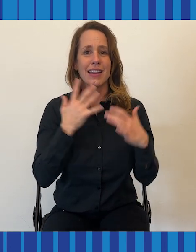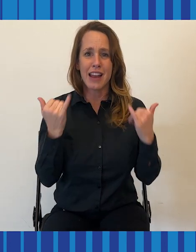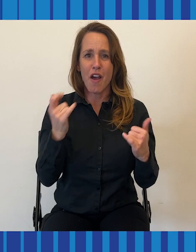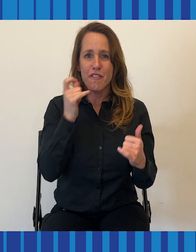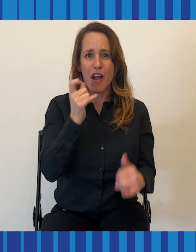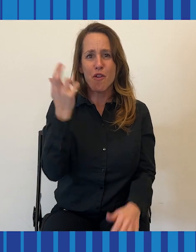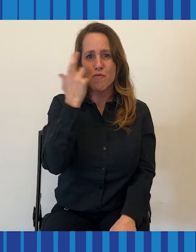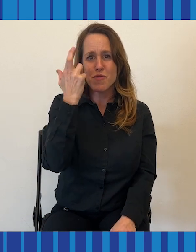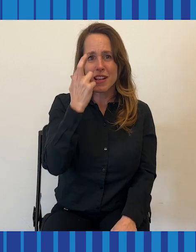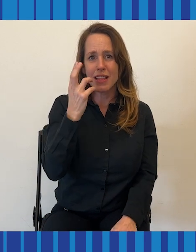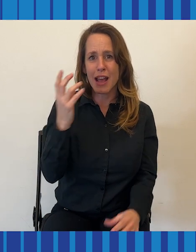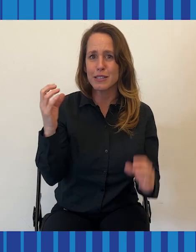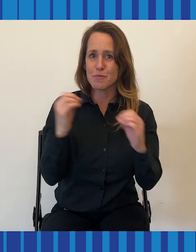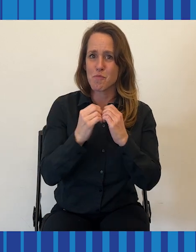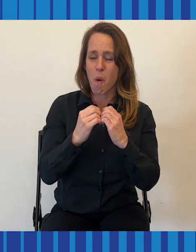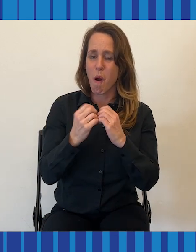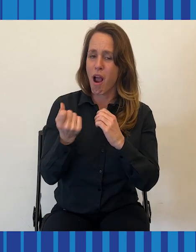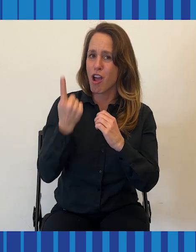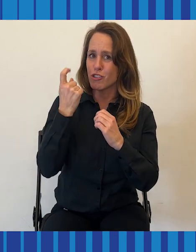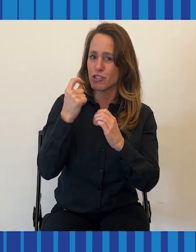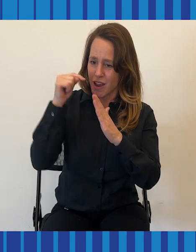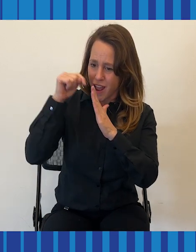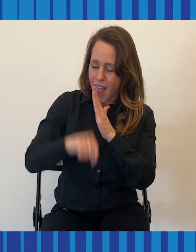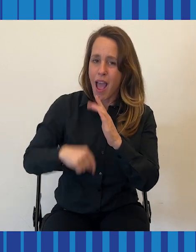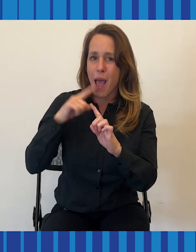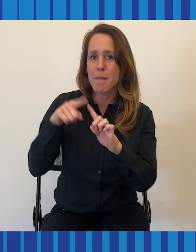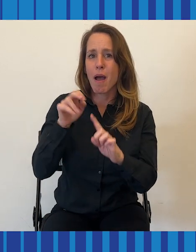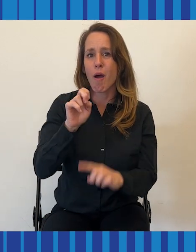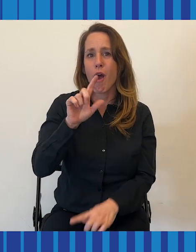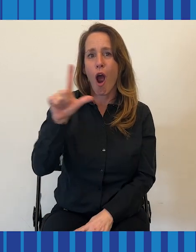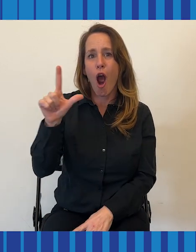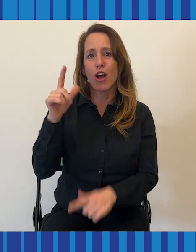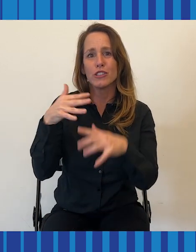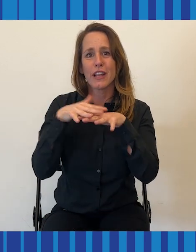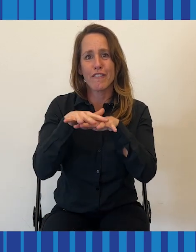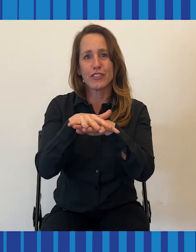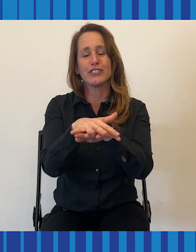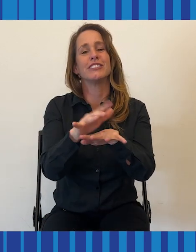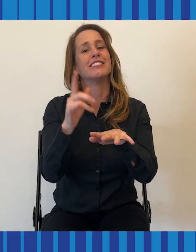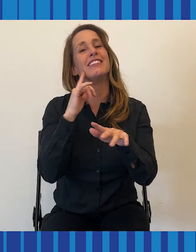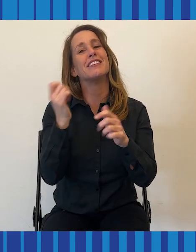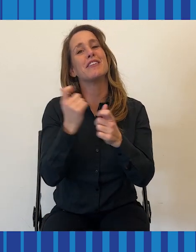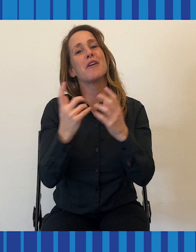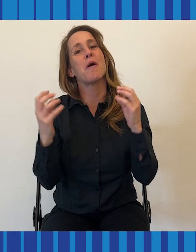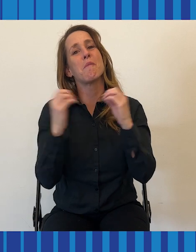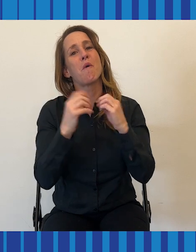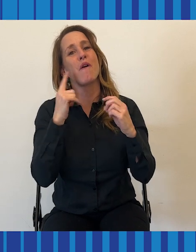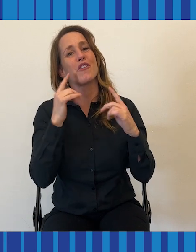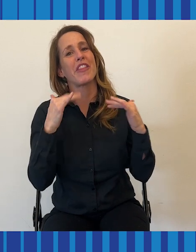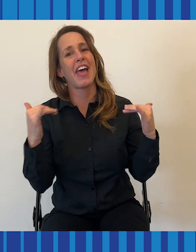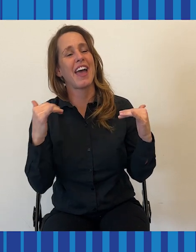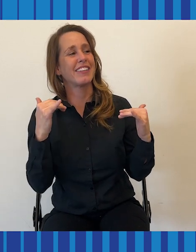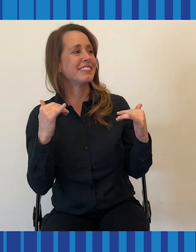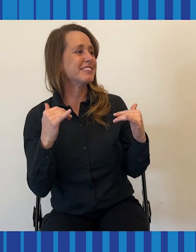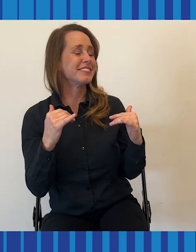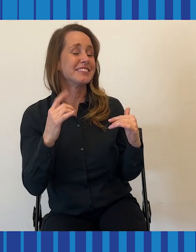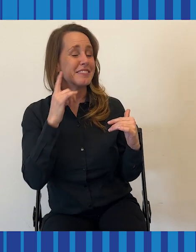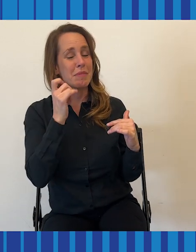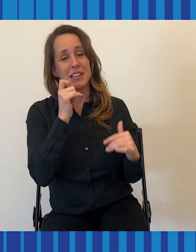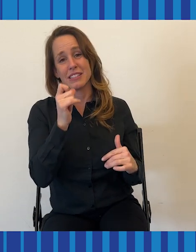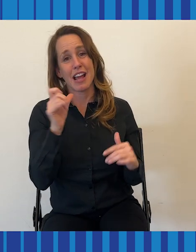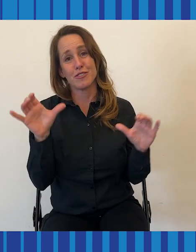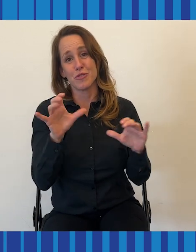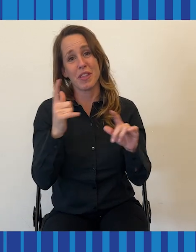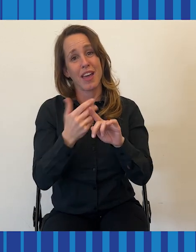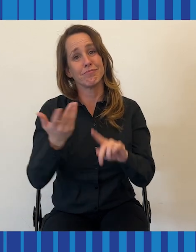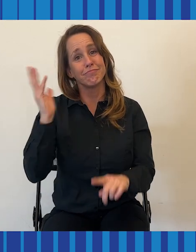now about oral diversity, then I would have been much more interested in these phenomena and trying to understand what was going on. But, of course,